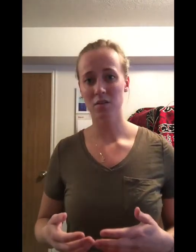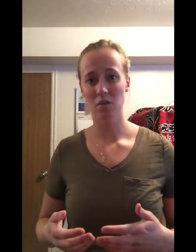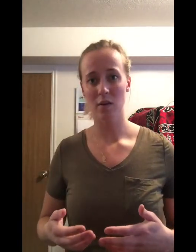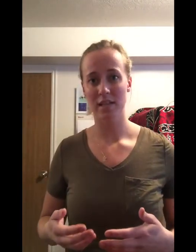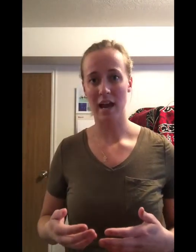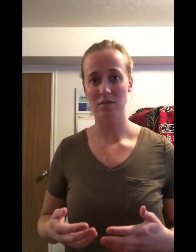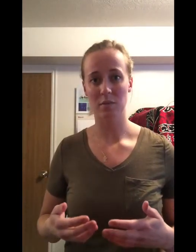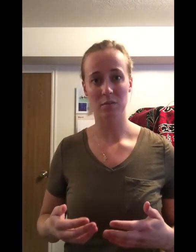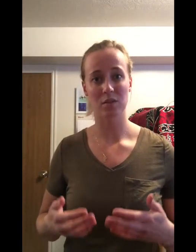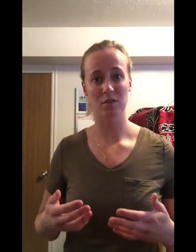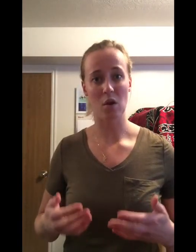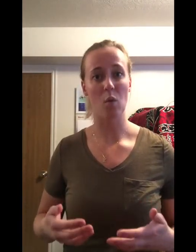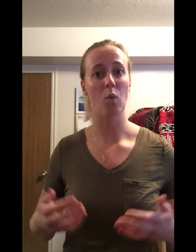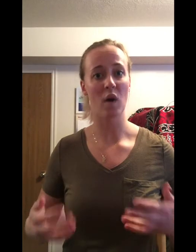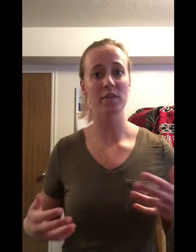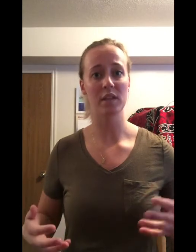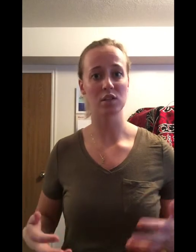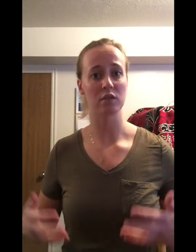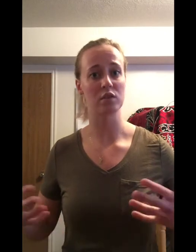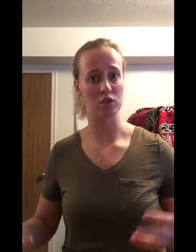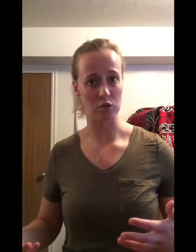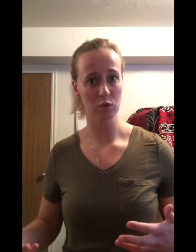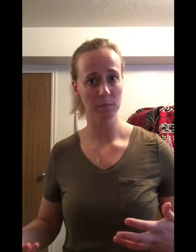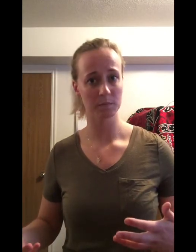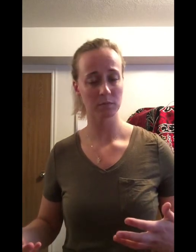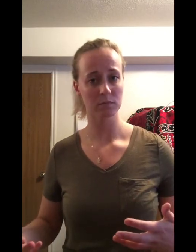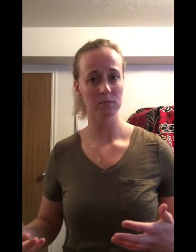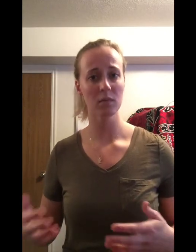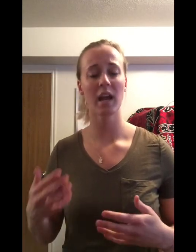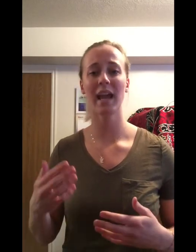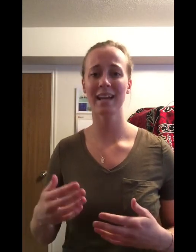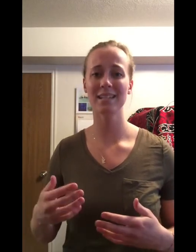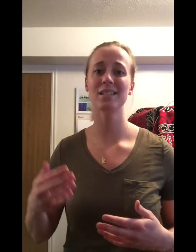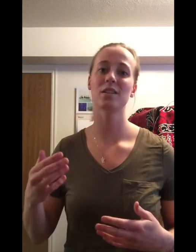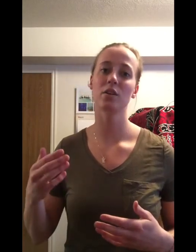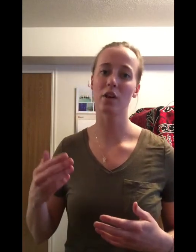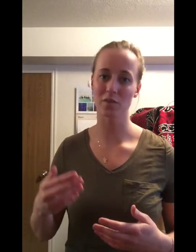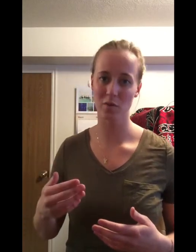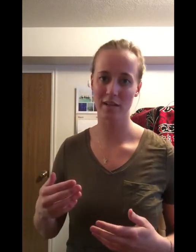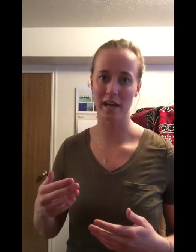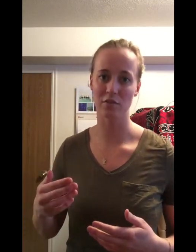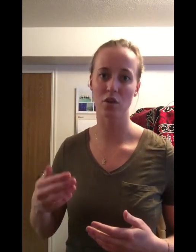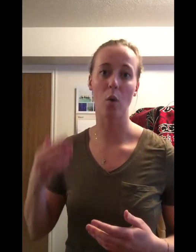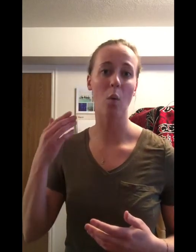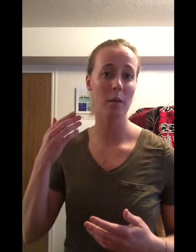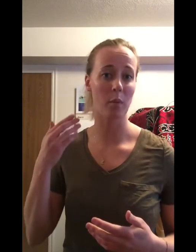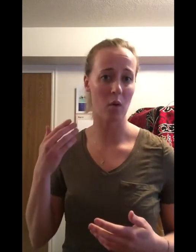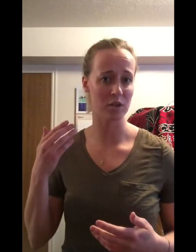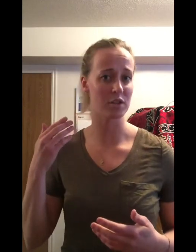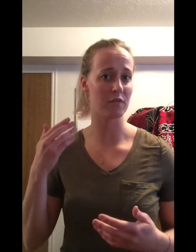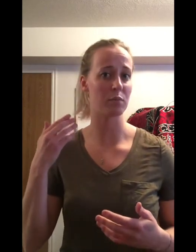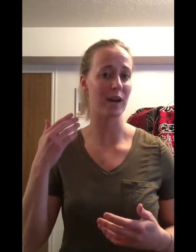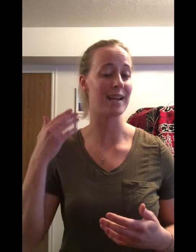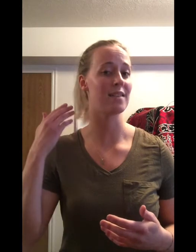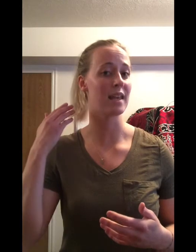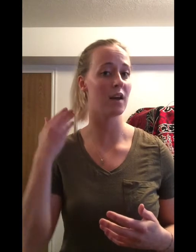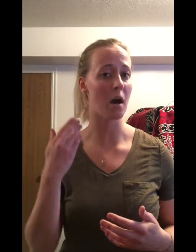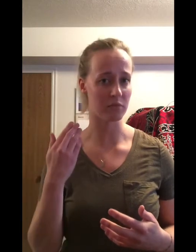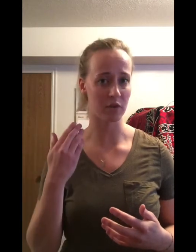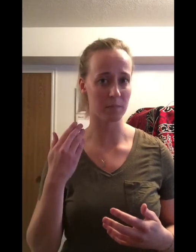also going to have to be able to know what these nerves do and you're also going to have to know what portion of the brain they come from.